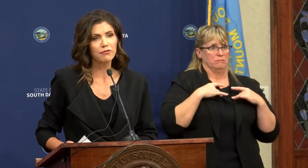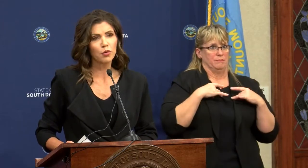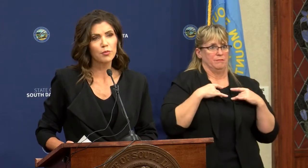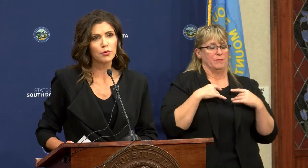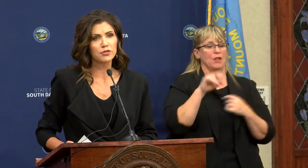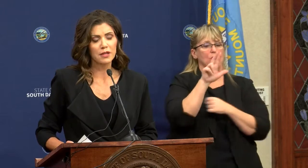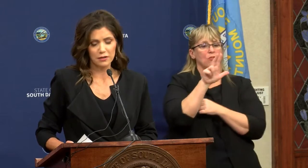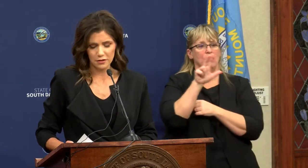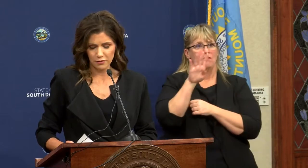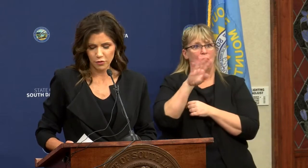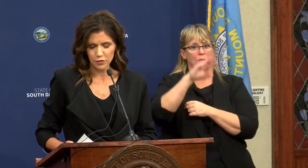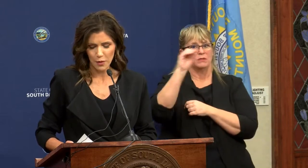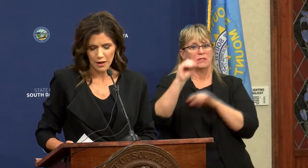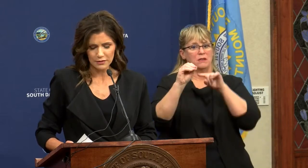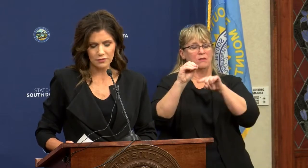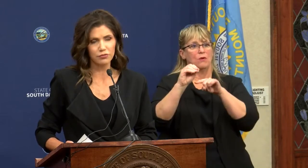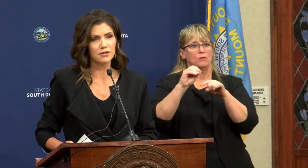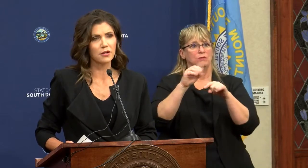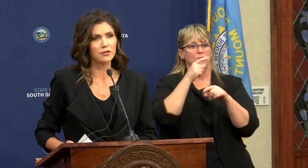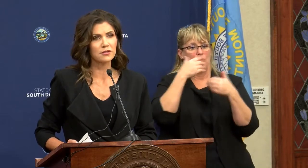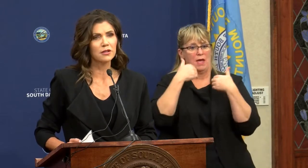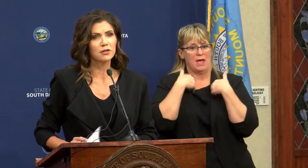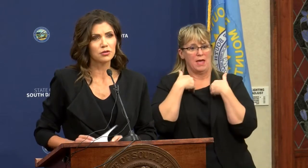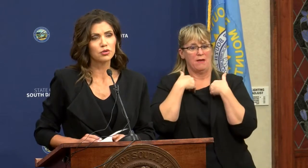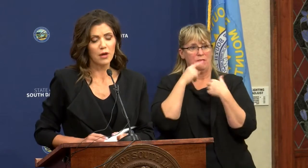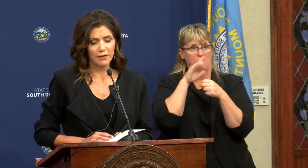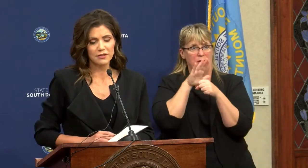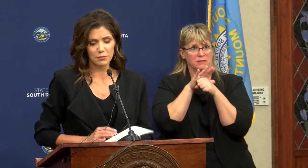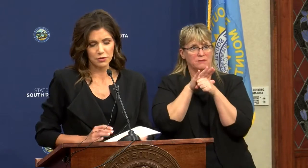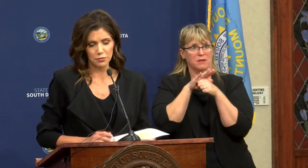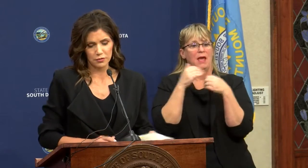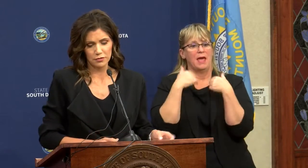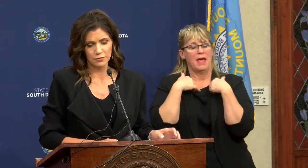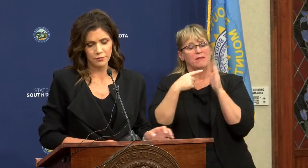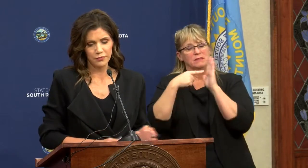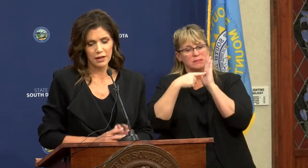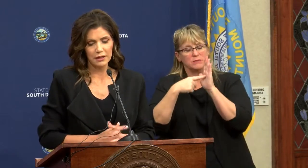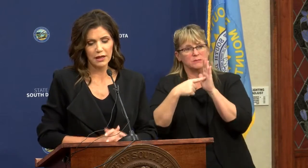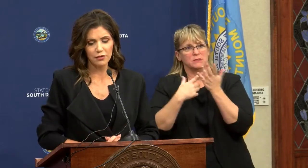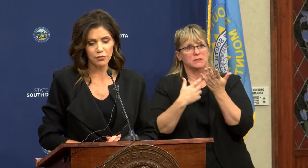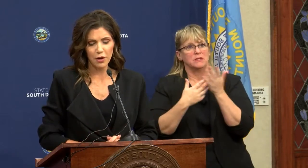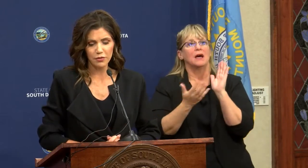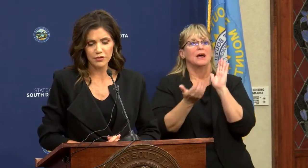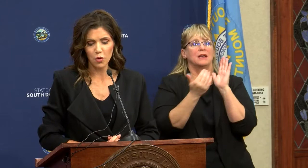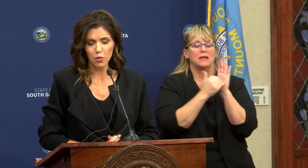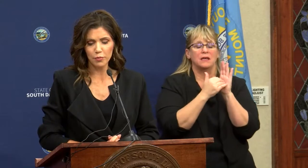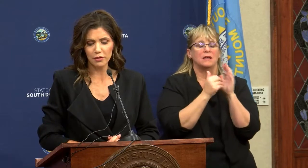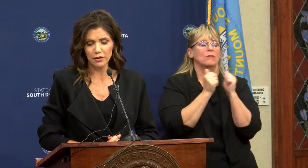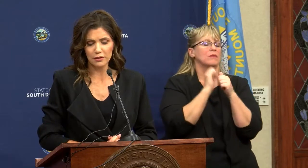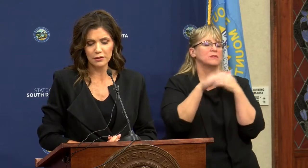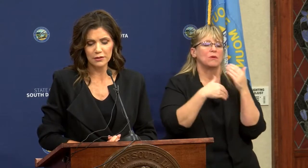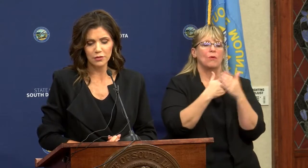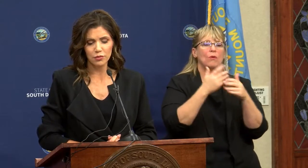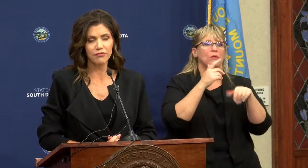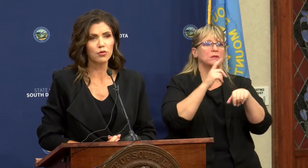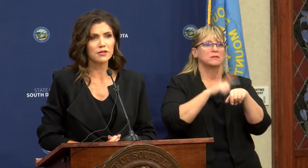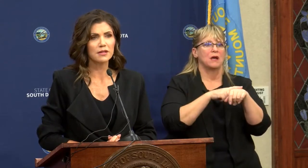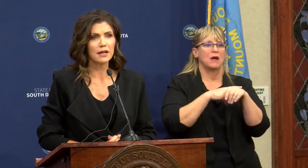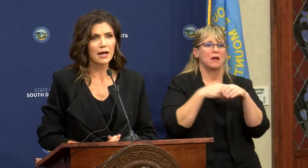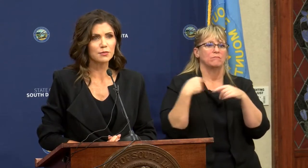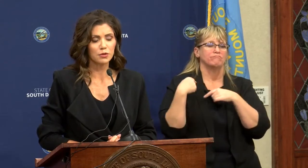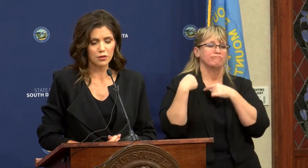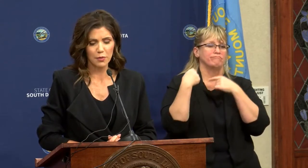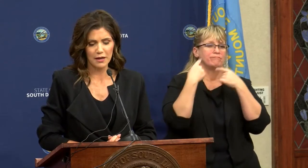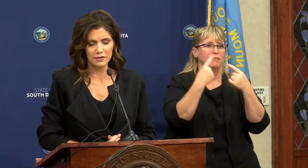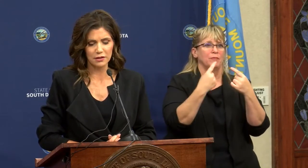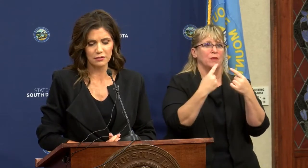34% of those positive results do have symptoms. And again, throughout this whole period, we focused